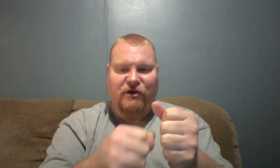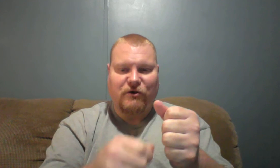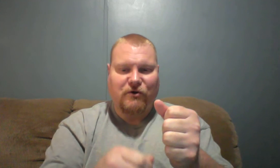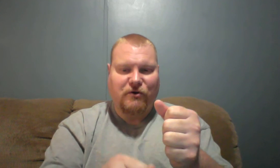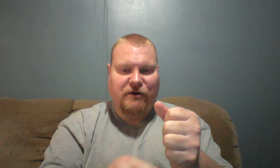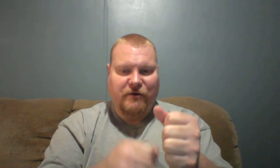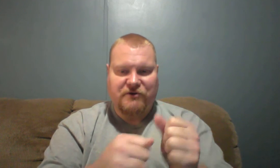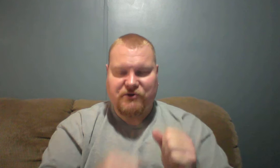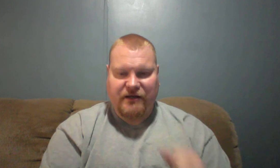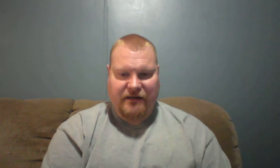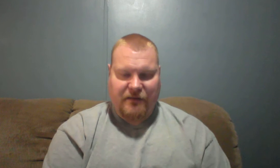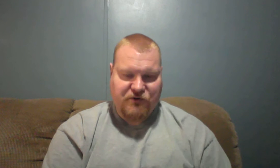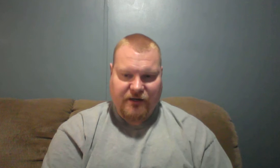slowly reels you in. Keeps you in.